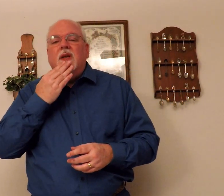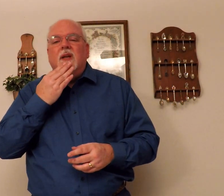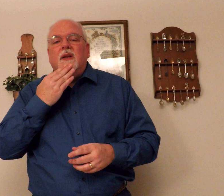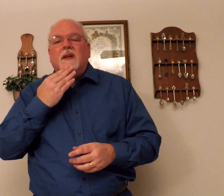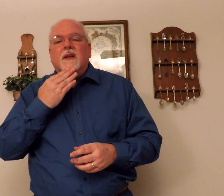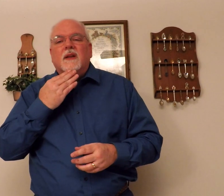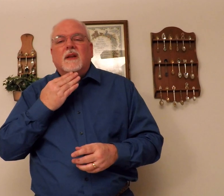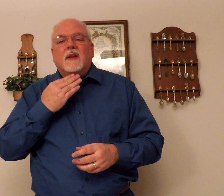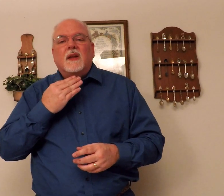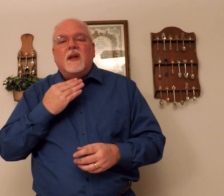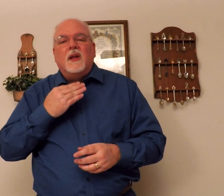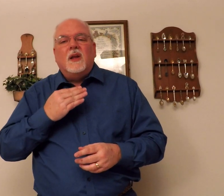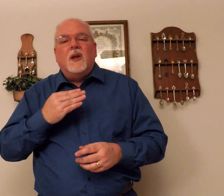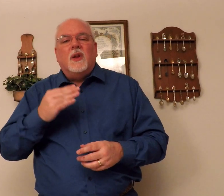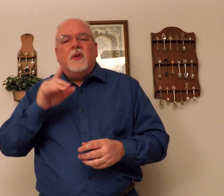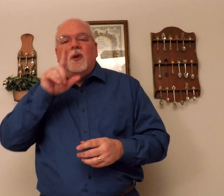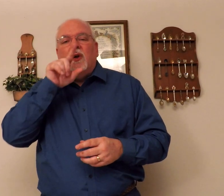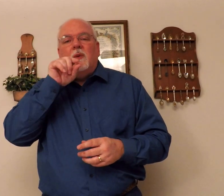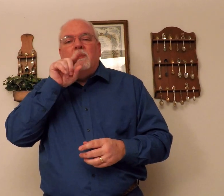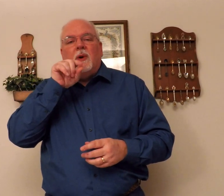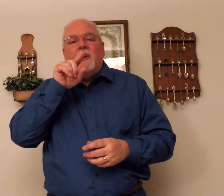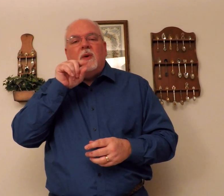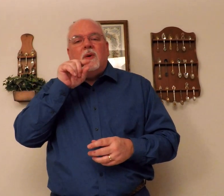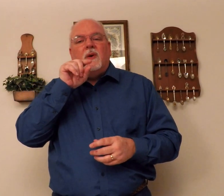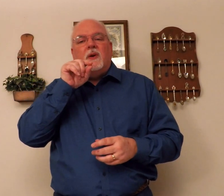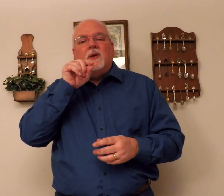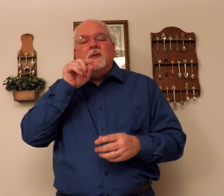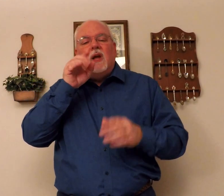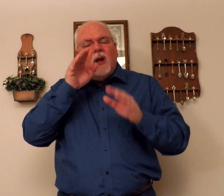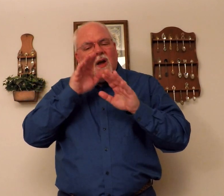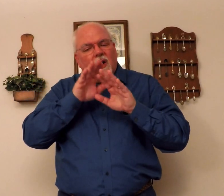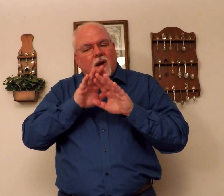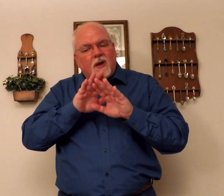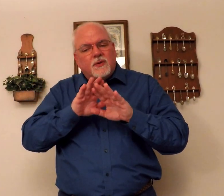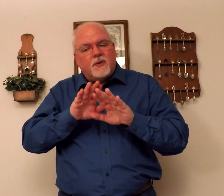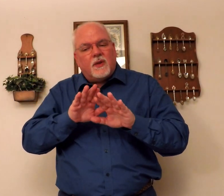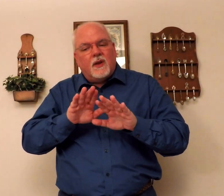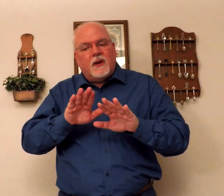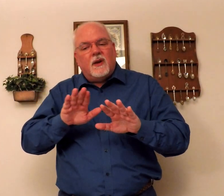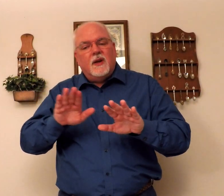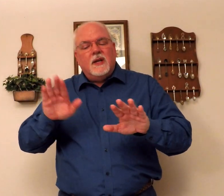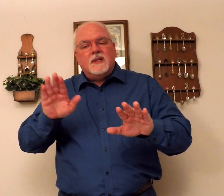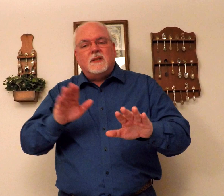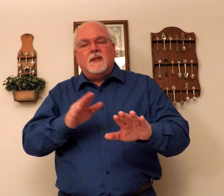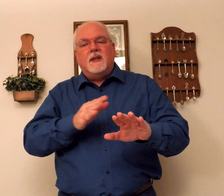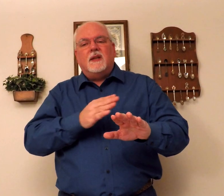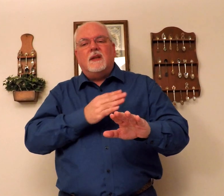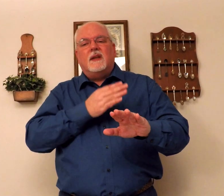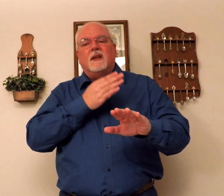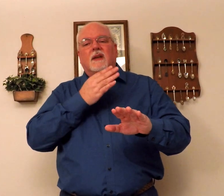The birds hush their singing,